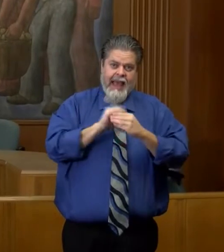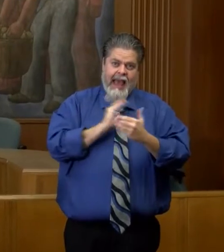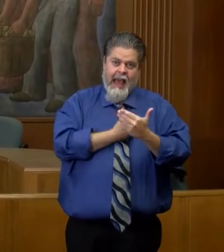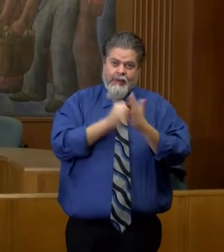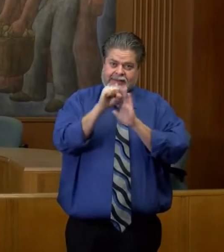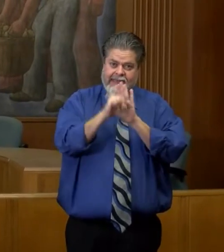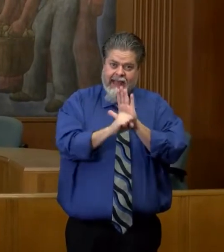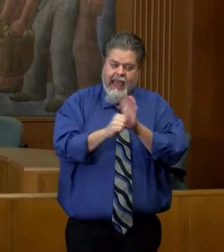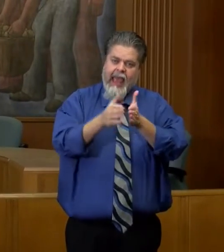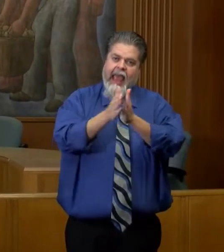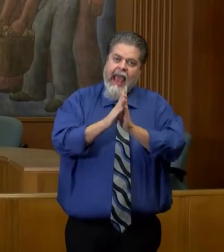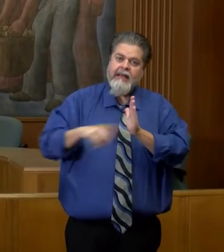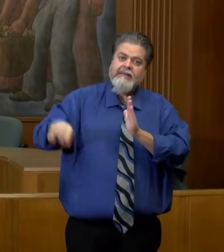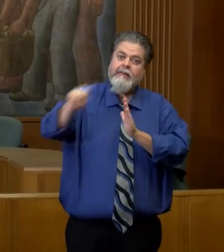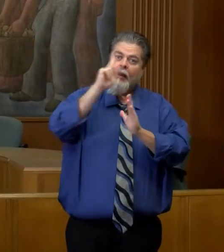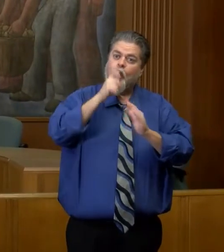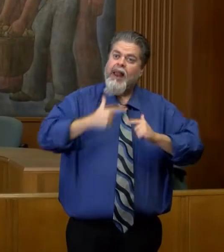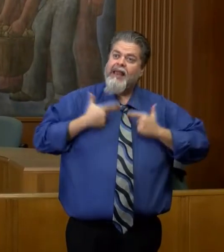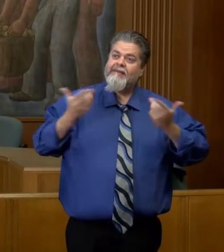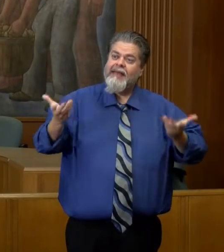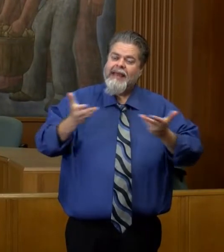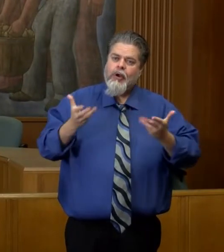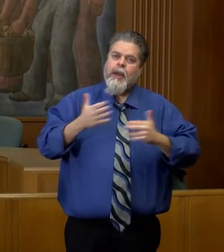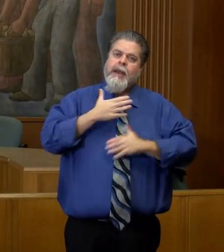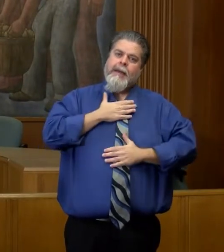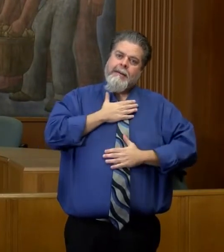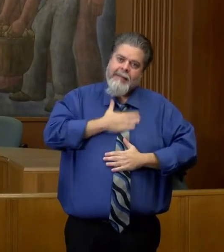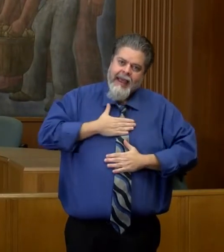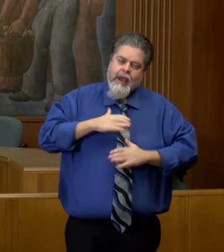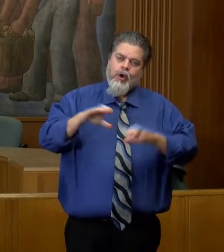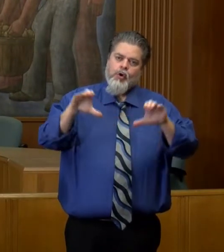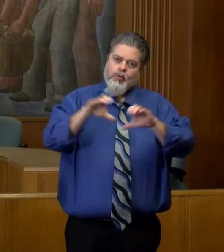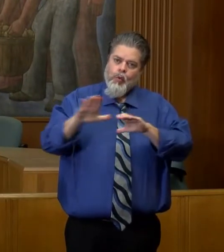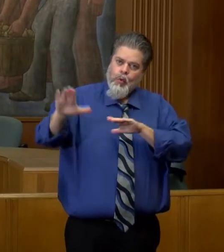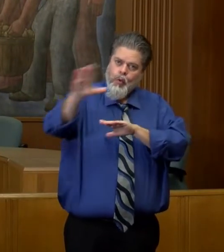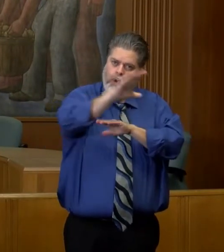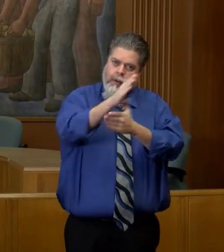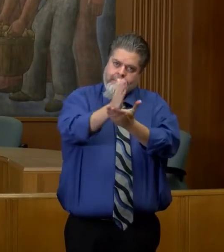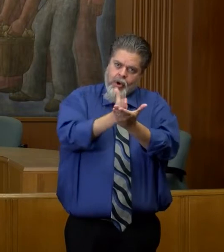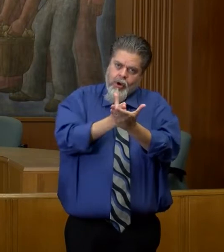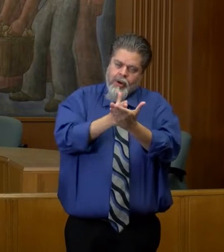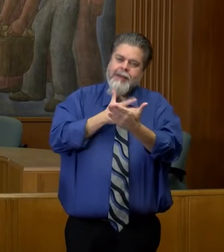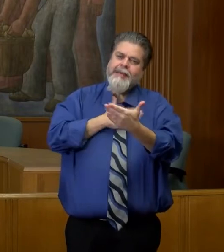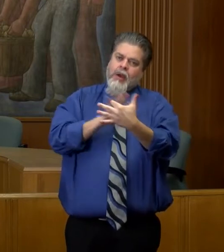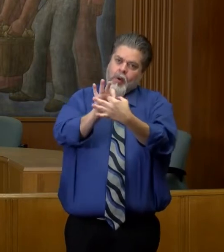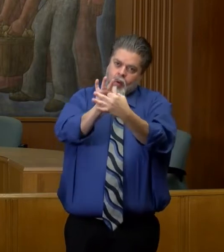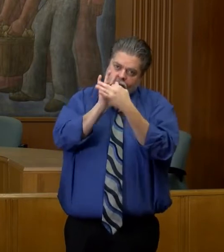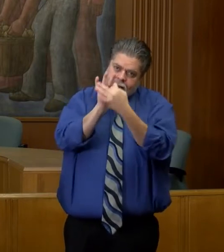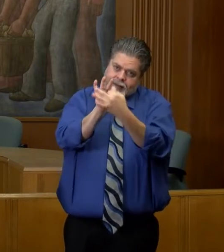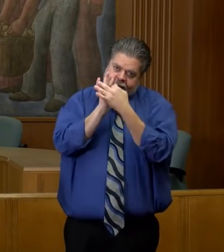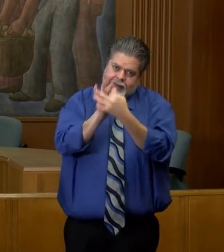asking our residents, again, to do their part. We need you to do your part.